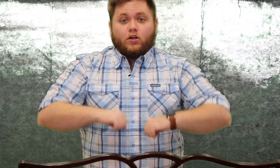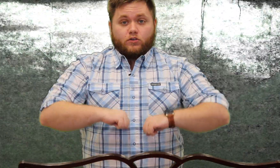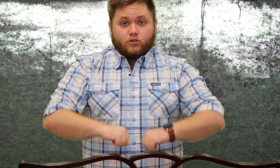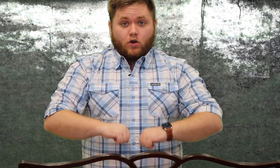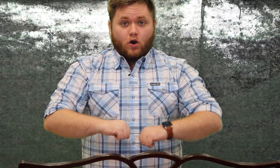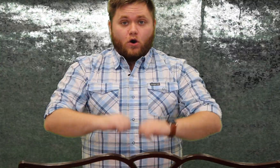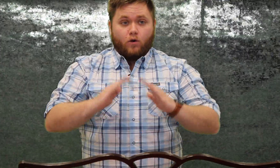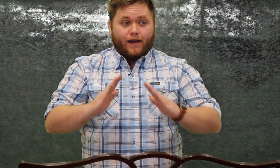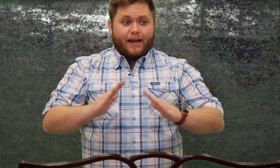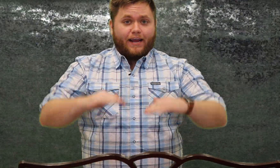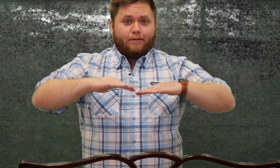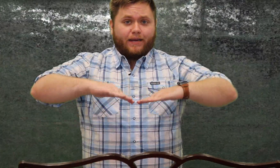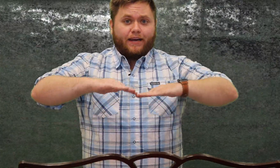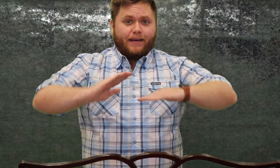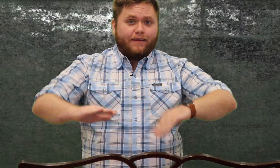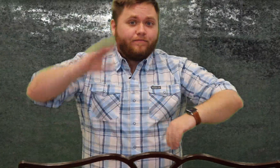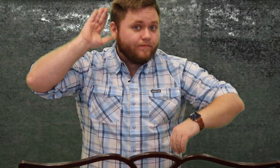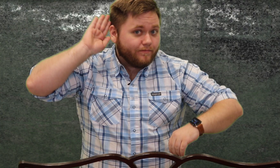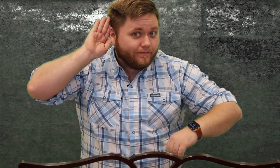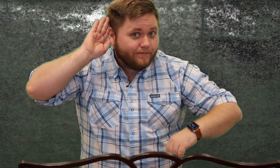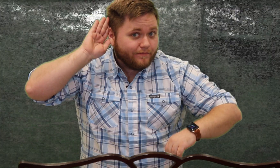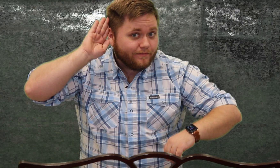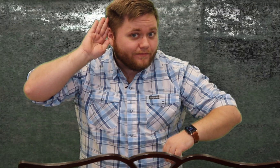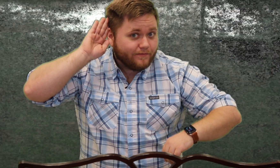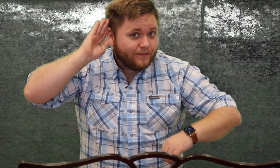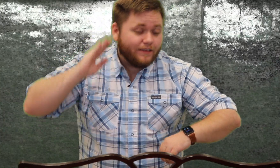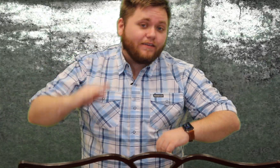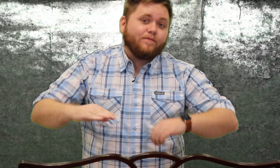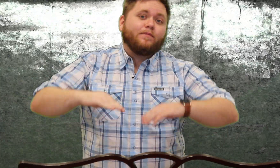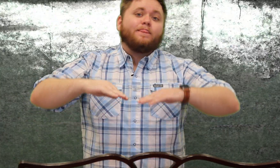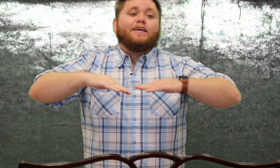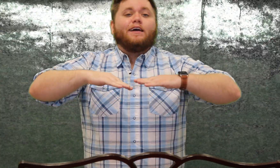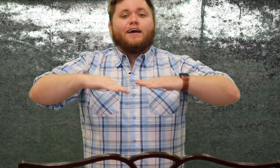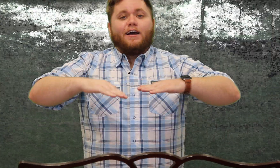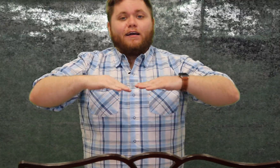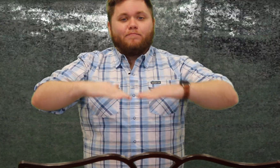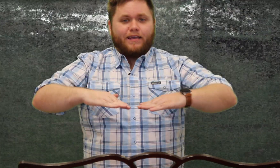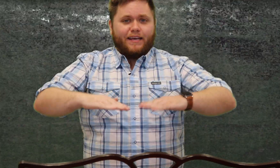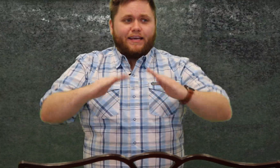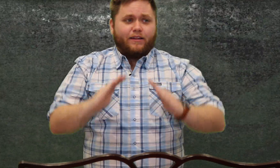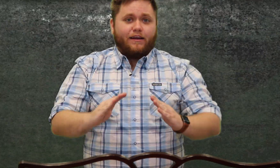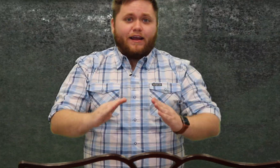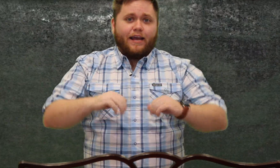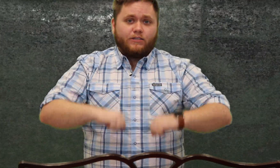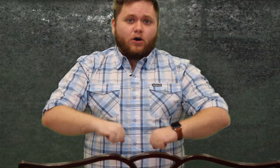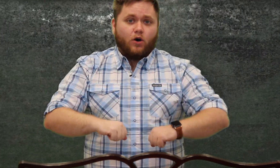do re mi mi re do